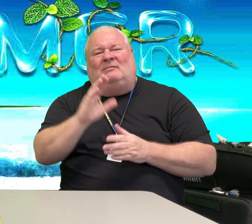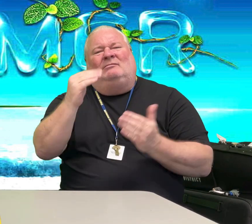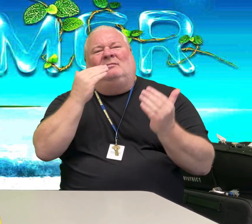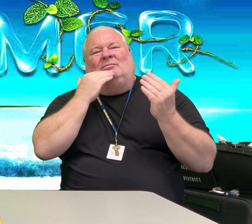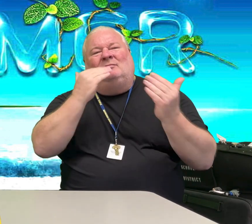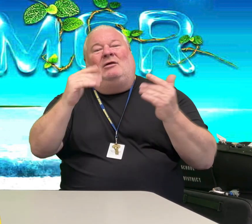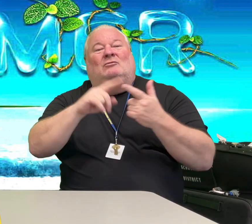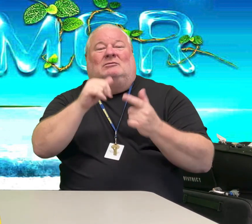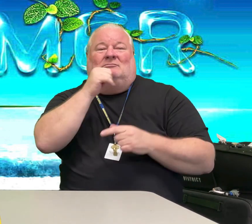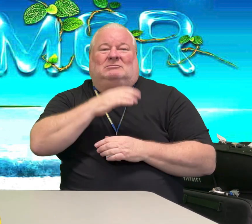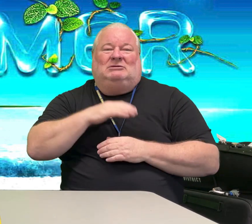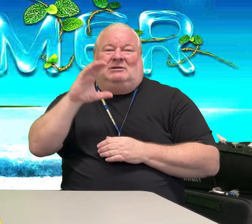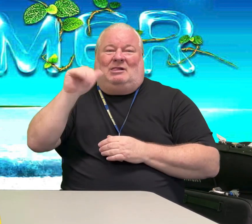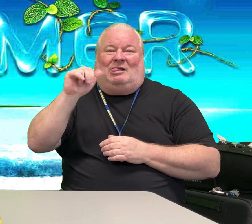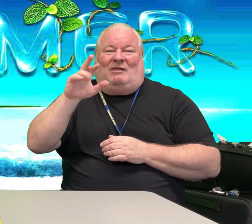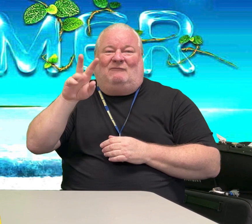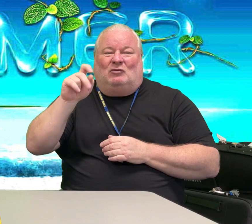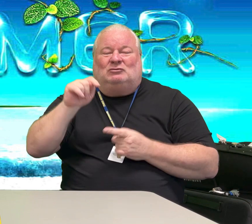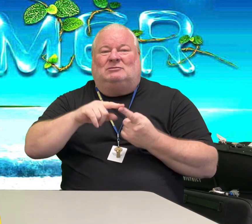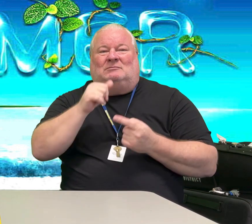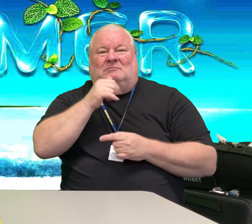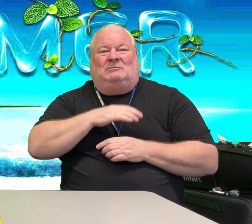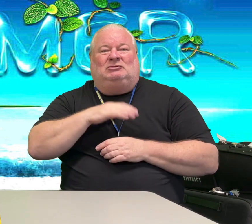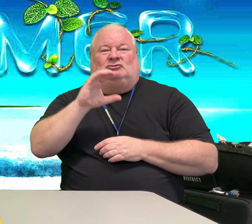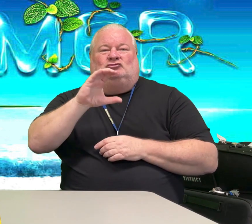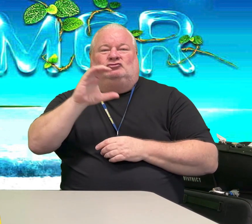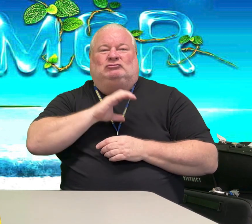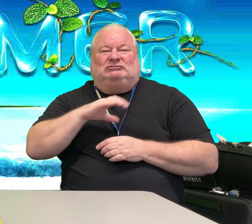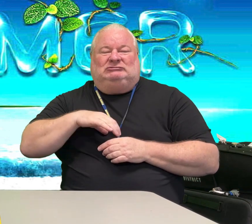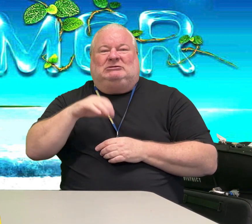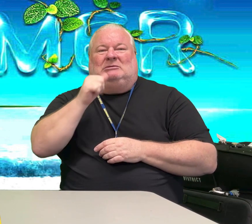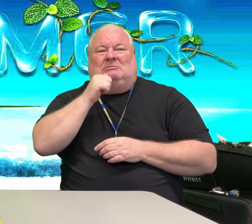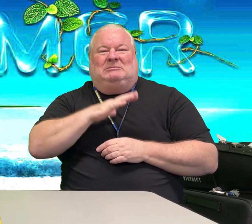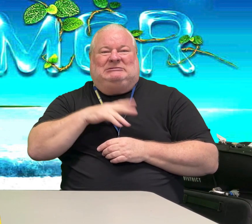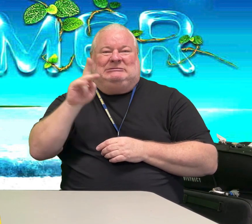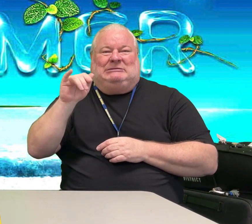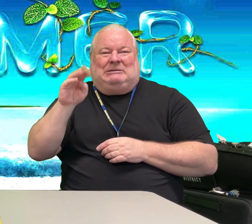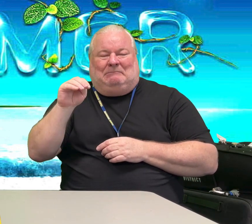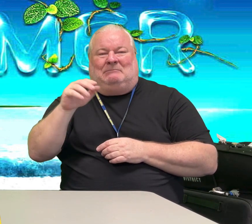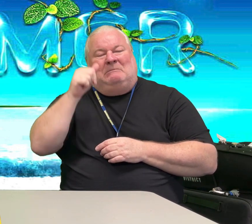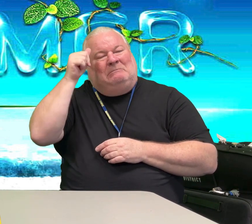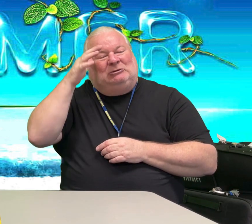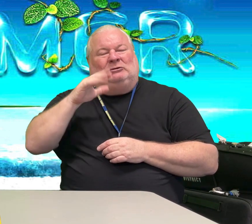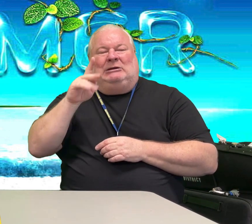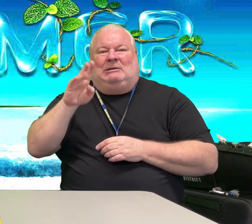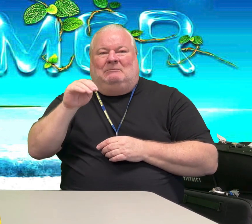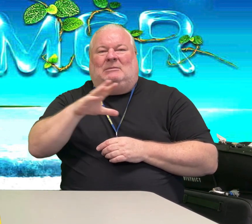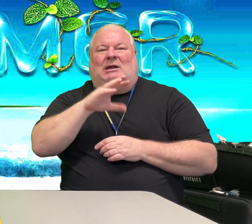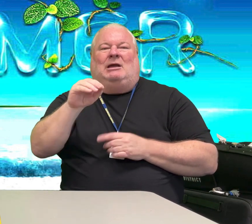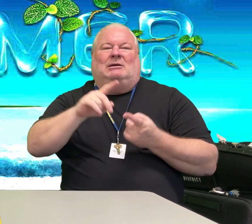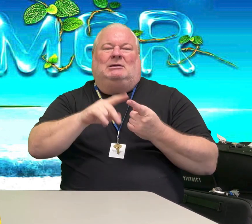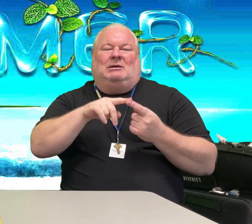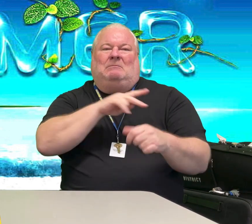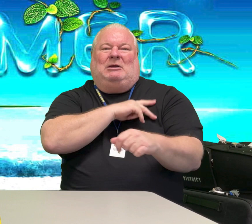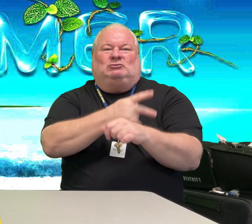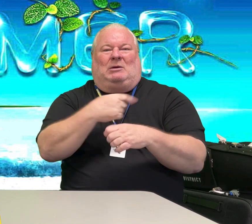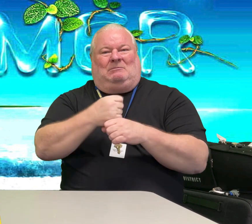thank you to Ms. Calvert, Ms. Christensen, Mr. Kim, and Ms. Pasquale for helping us 6th graders make it through our school year.